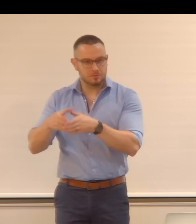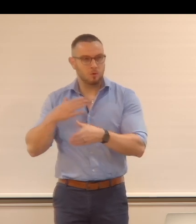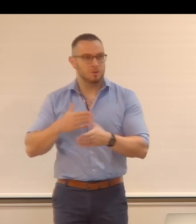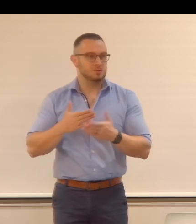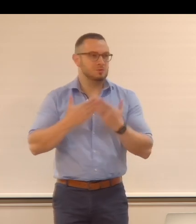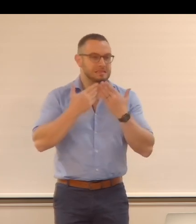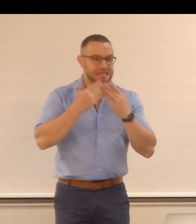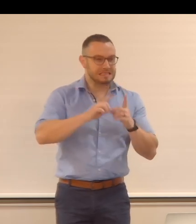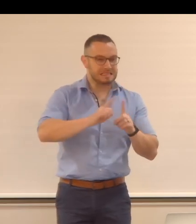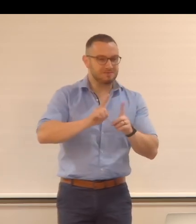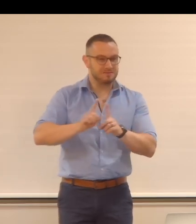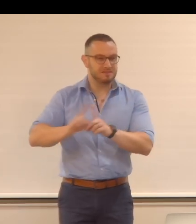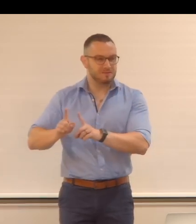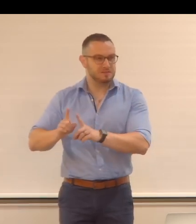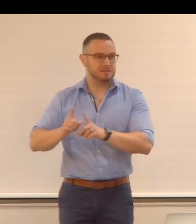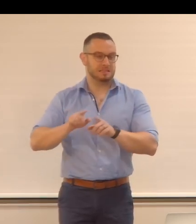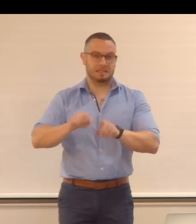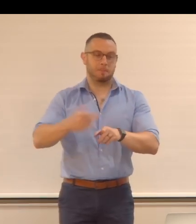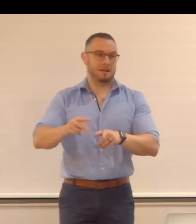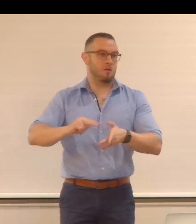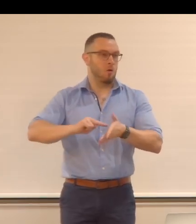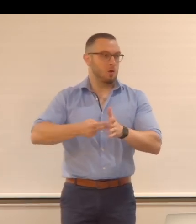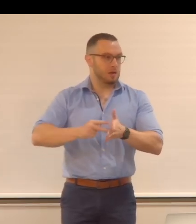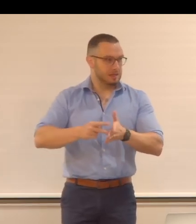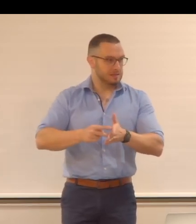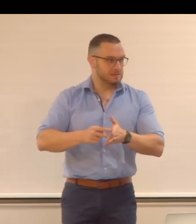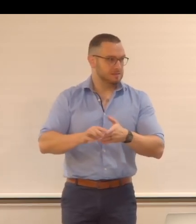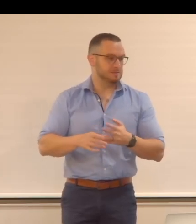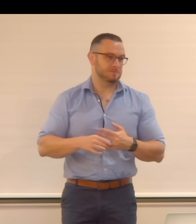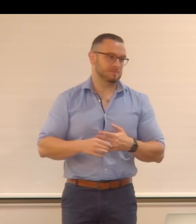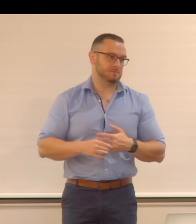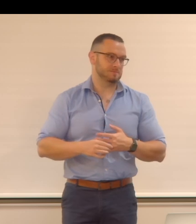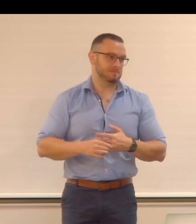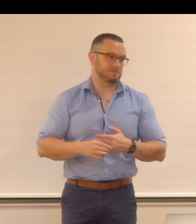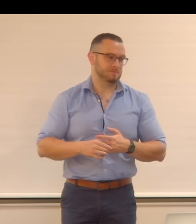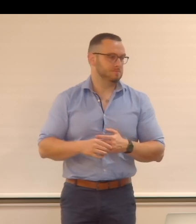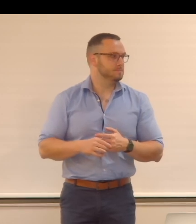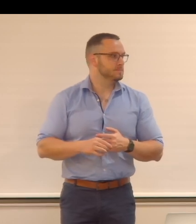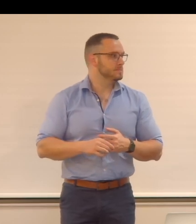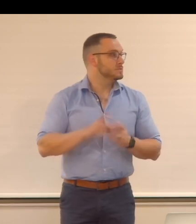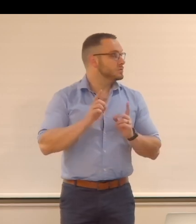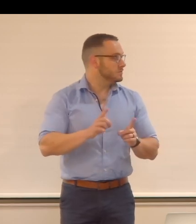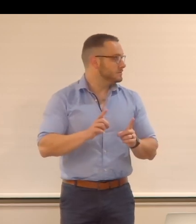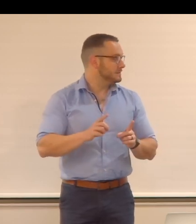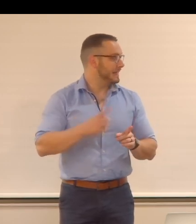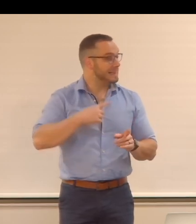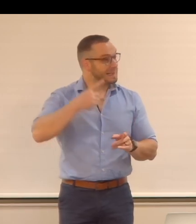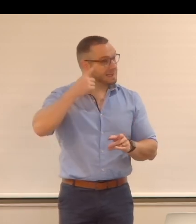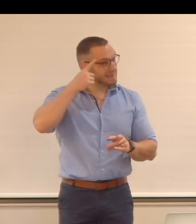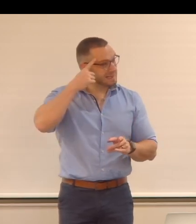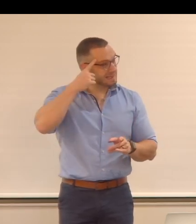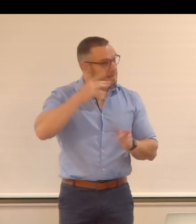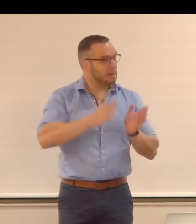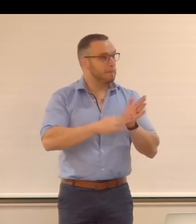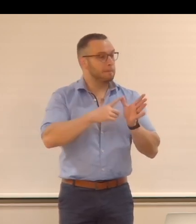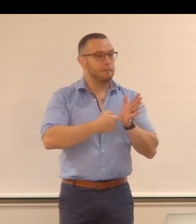Nagra GTS, also who helped organize. I thank my team, of course, eSpace and Space Innovation. And speaking of which, think that Martine